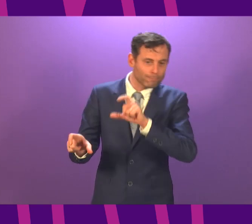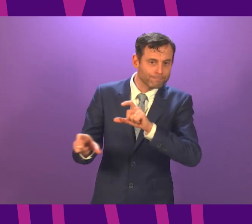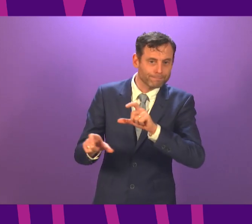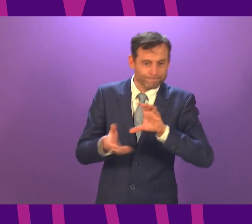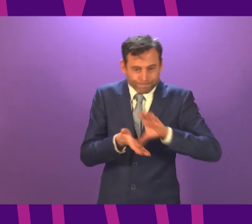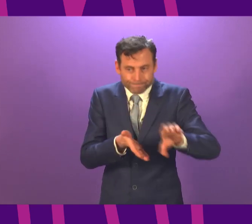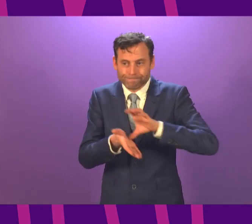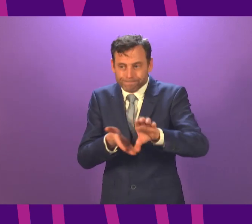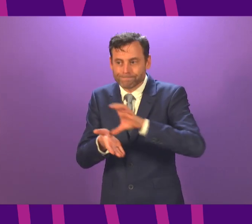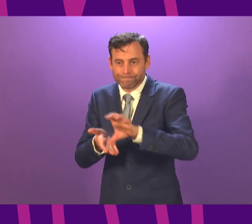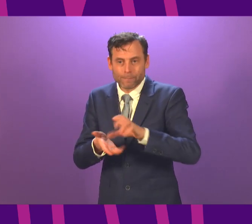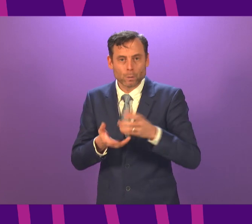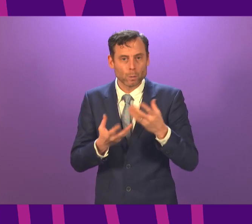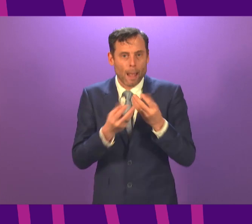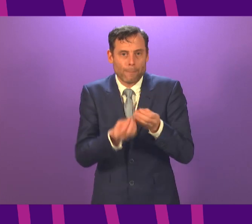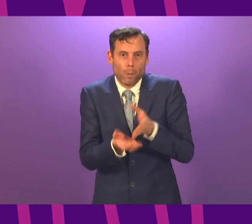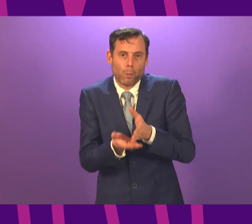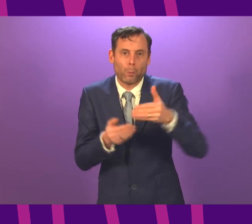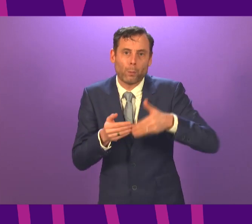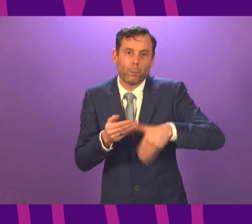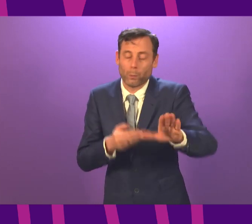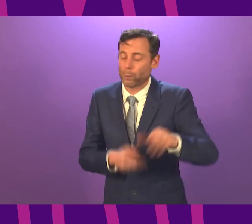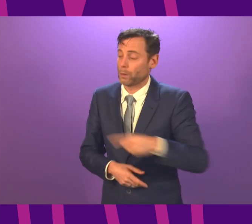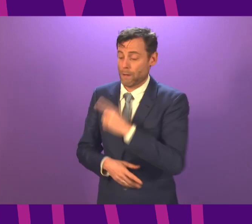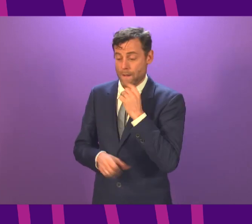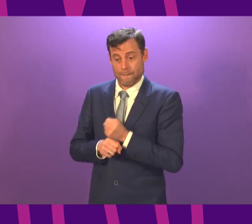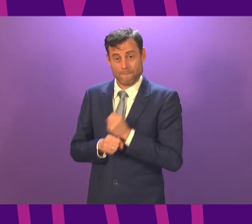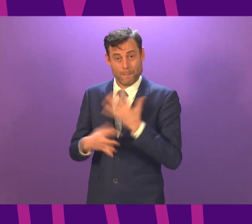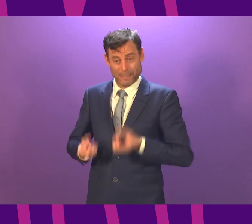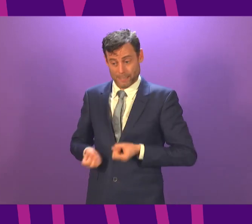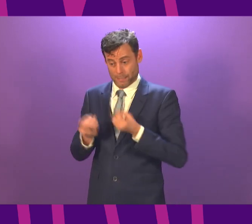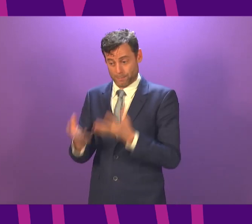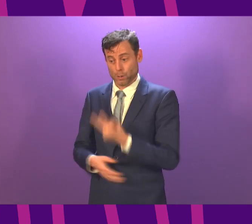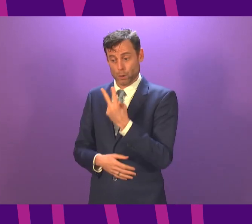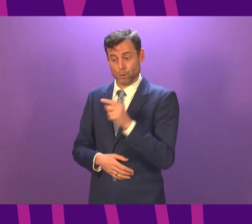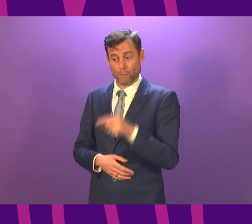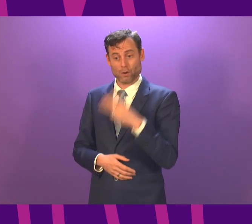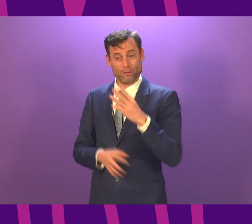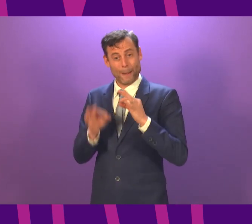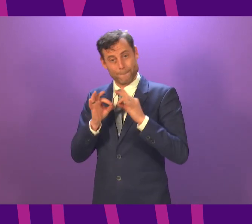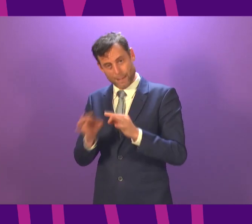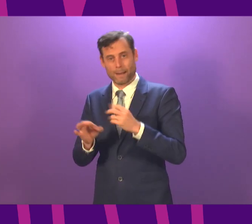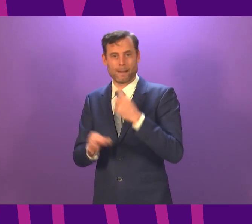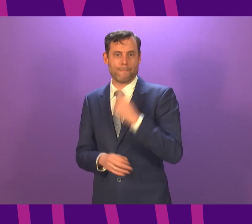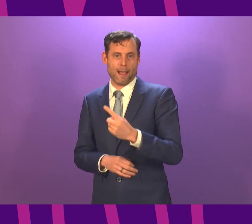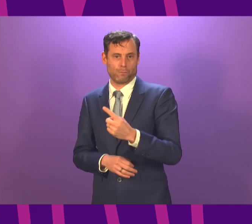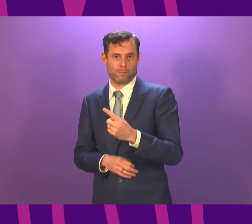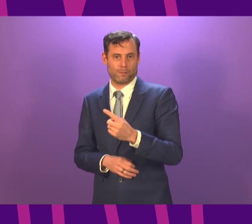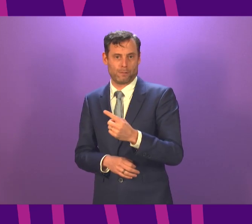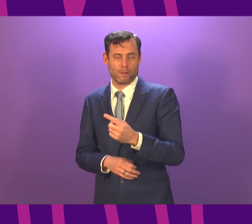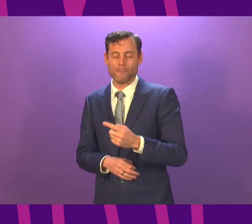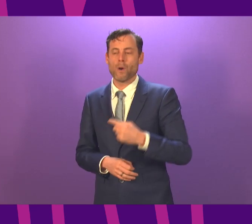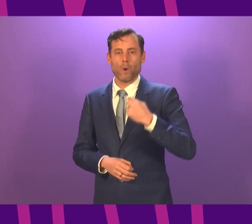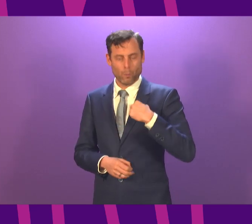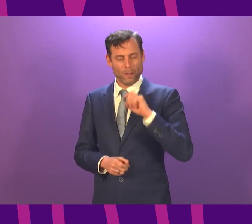financial support for businesses during the pandemic currently totals more than £2.3 billion, but we will continue to assess what more we can